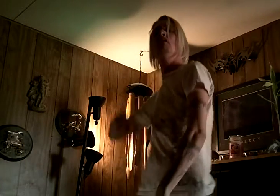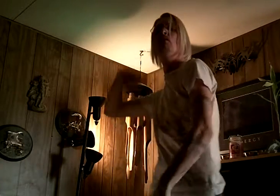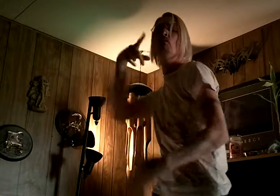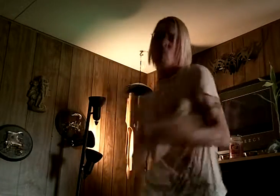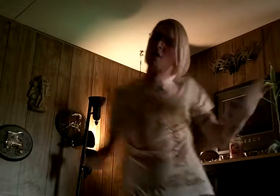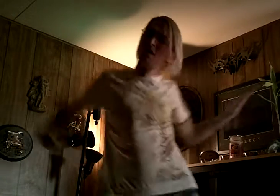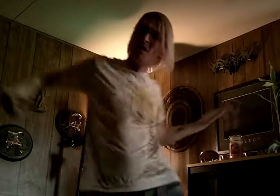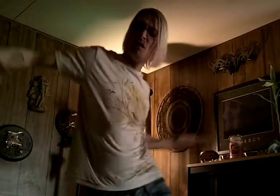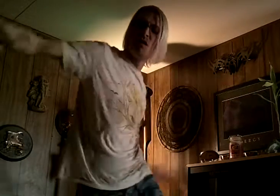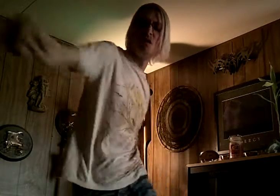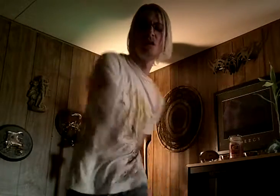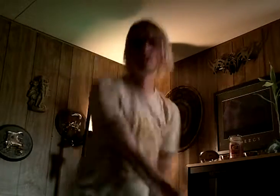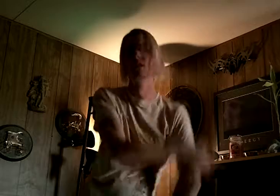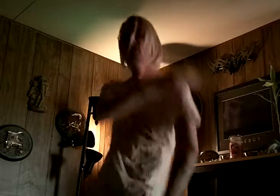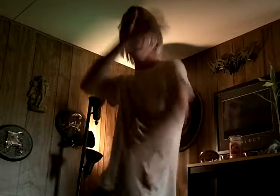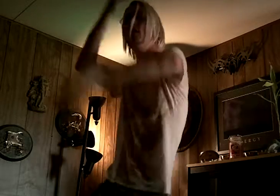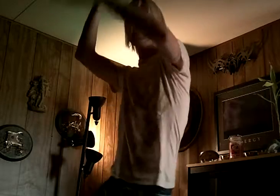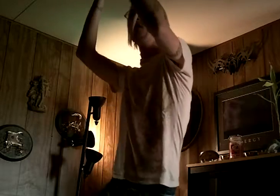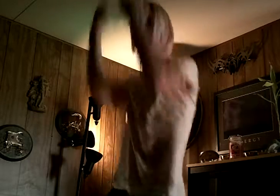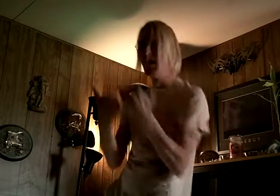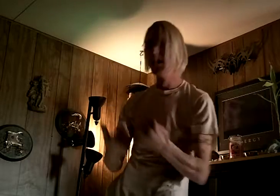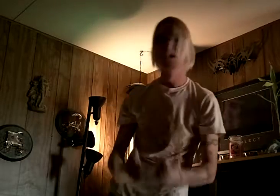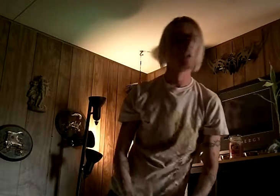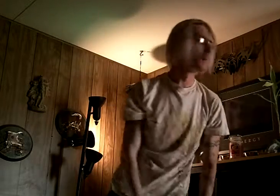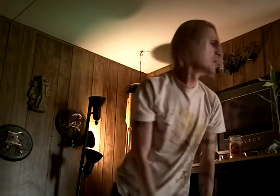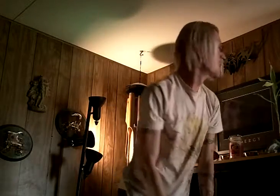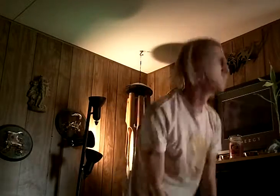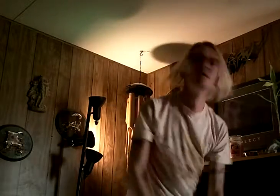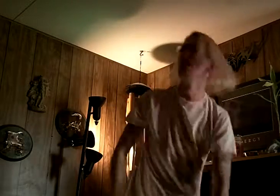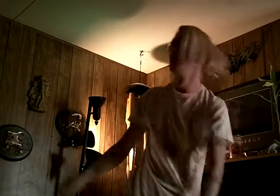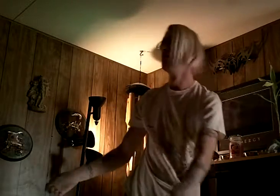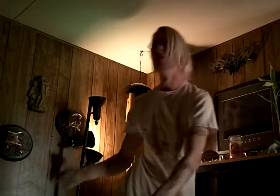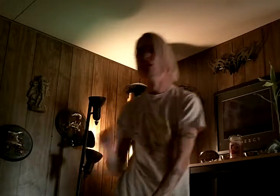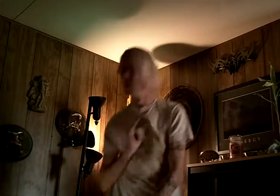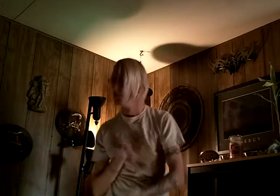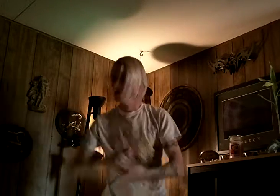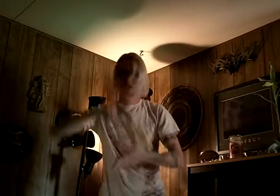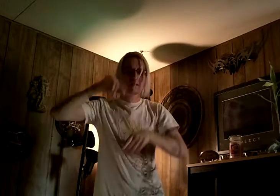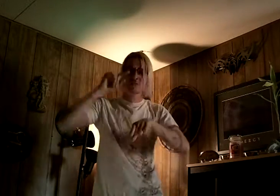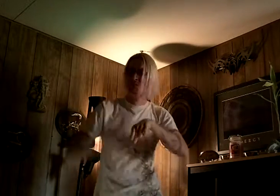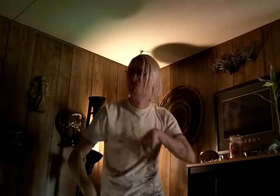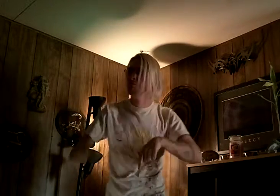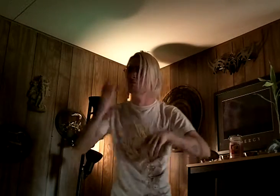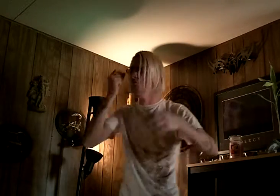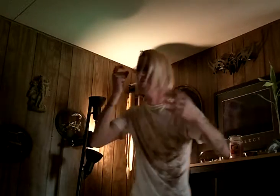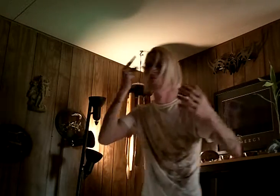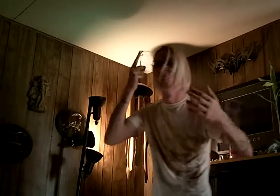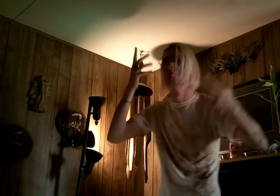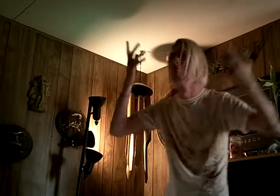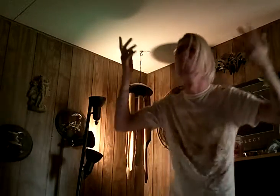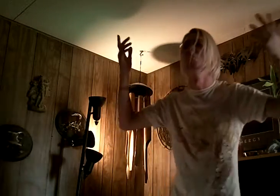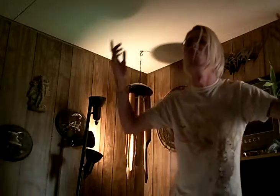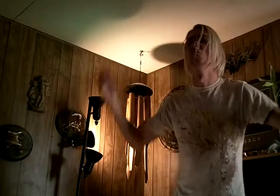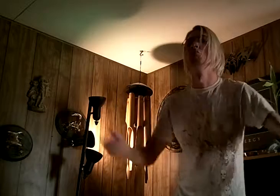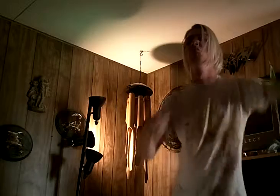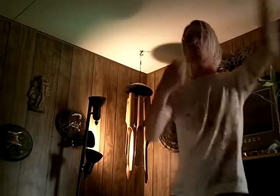What? Now I just can't figure it out